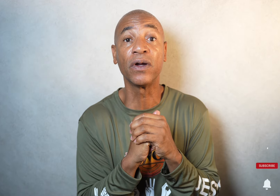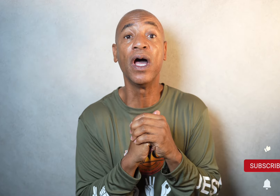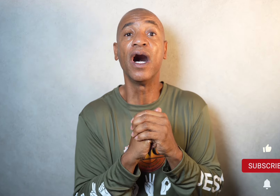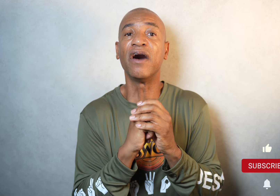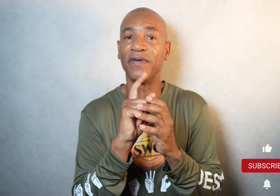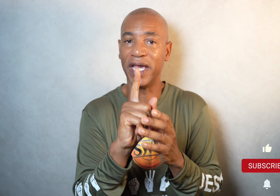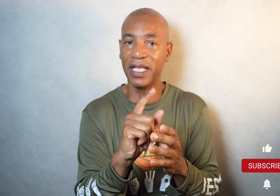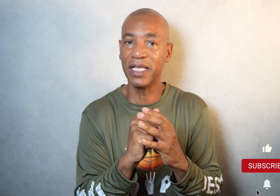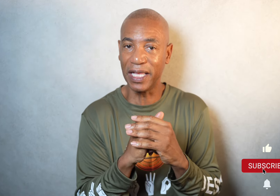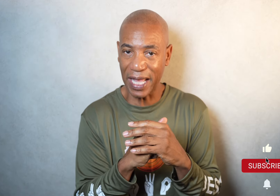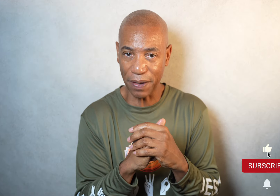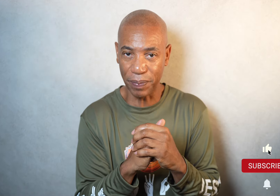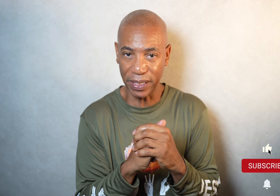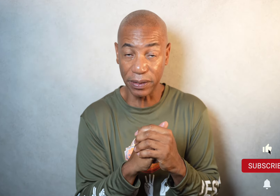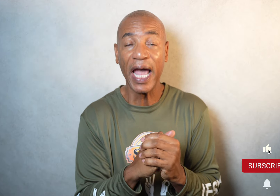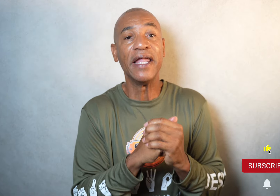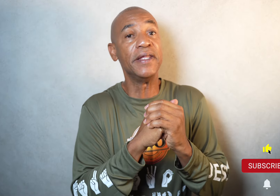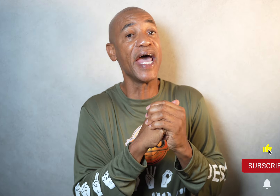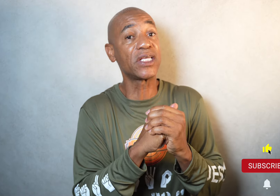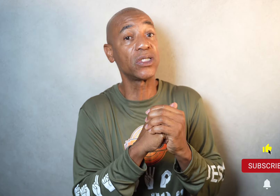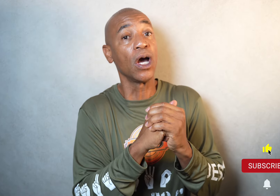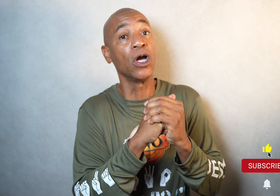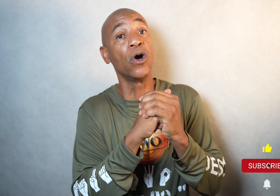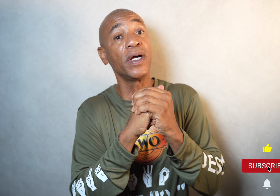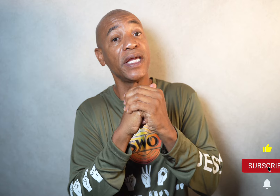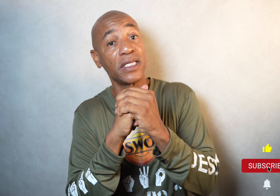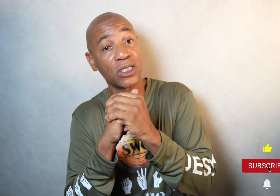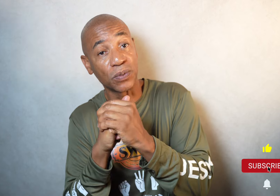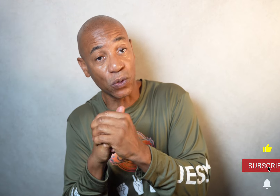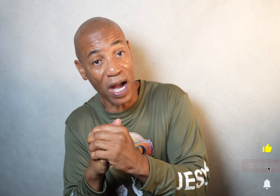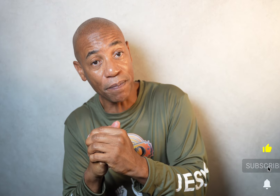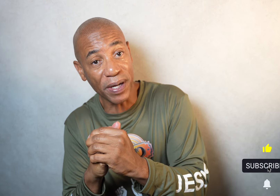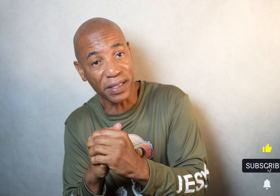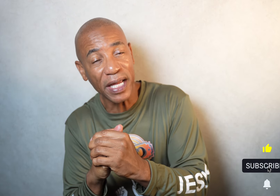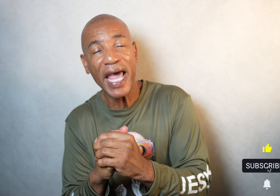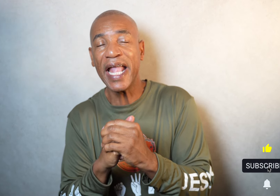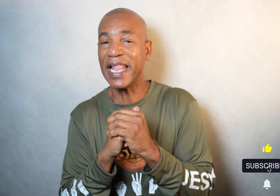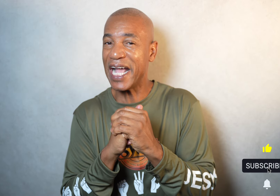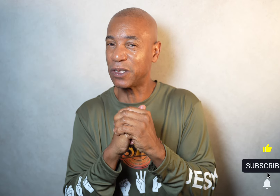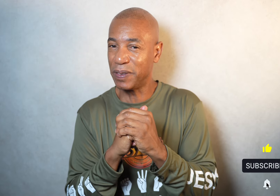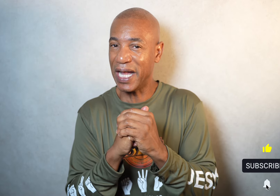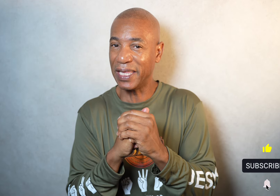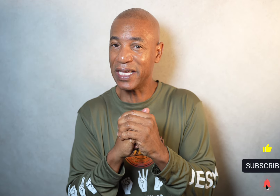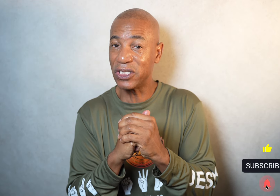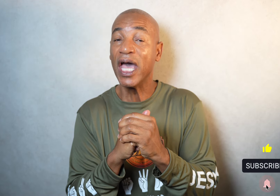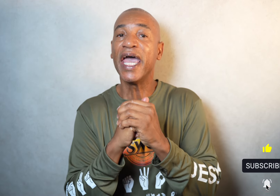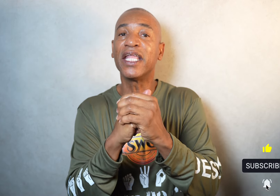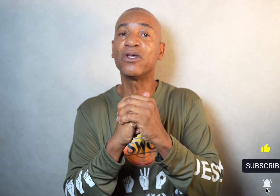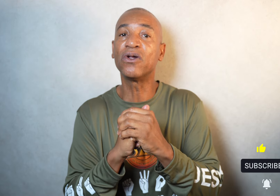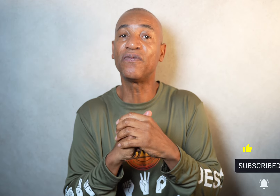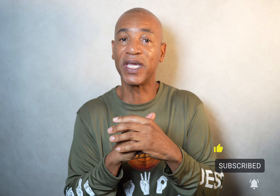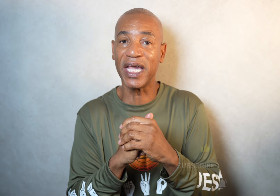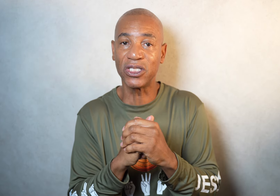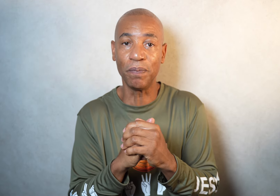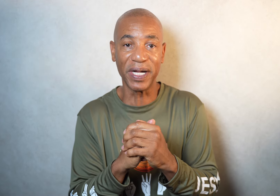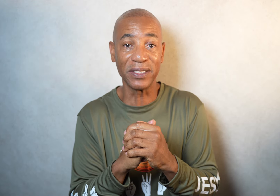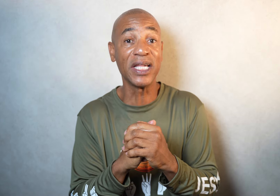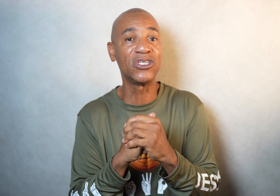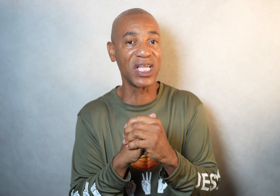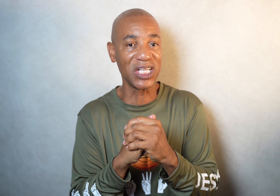of hitting the like button. Next, go and hit the subscribe button. And last but not least, hit the notification button and stay